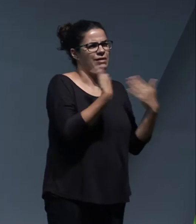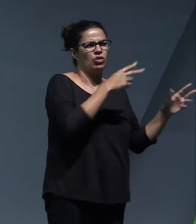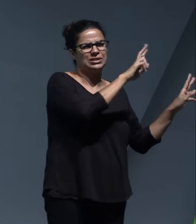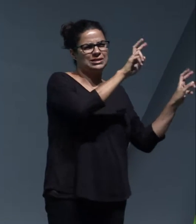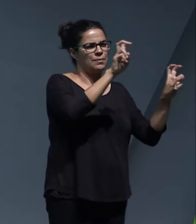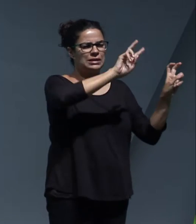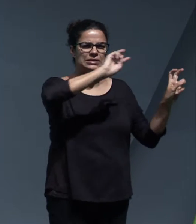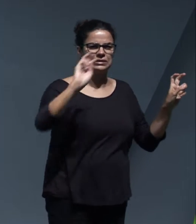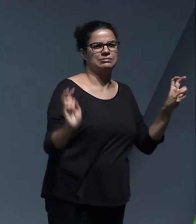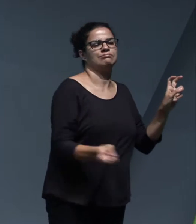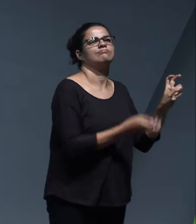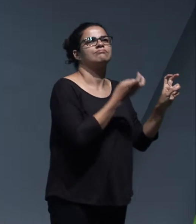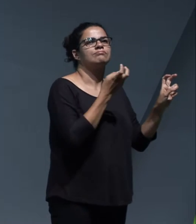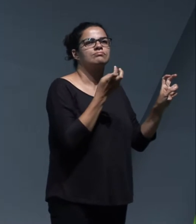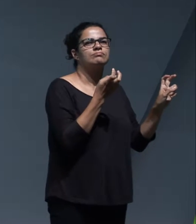little bit about everything.